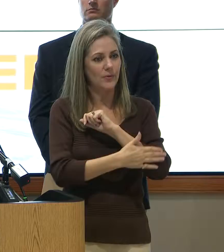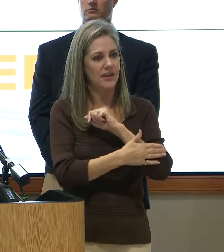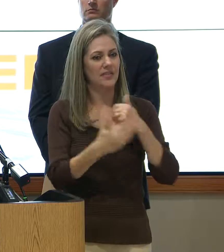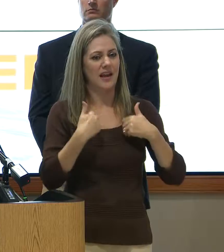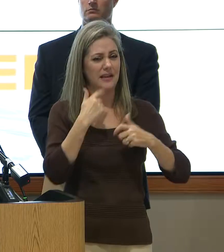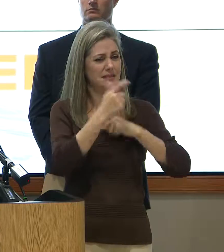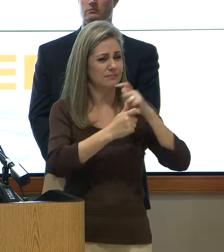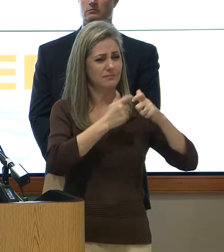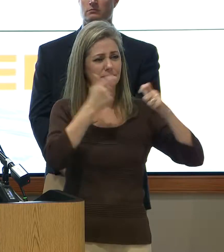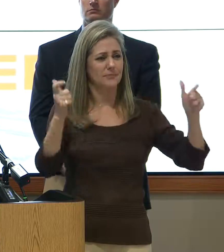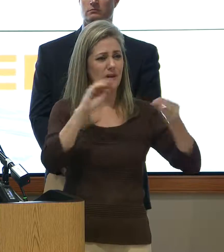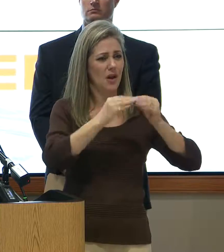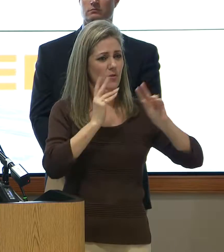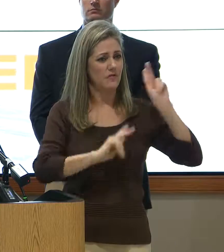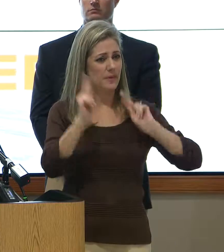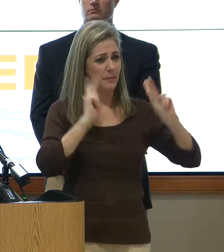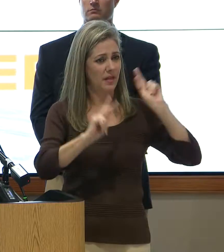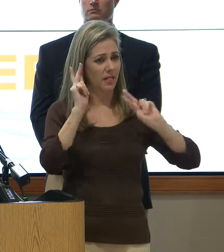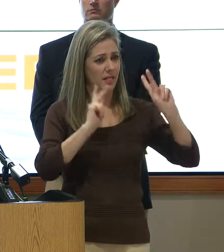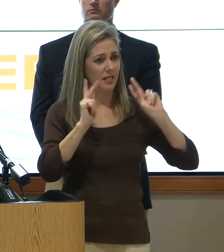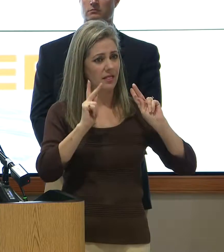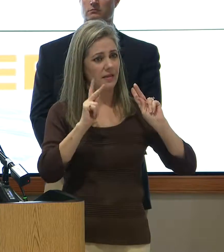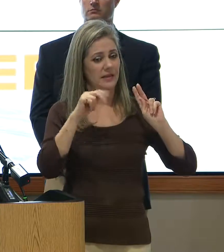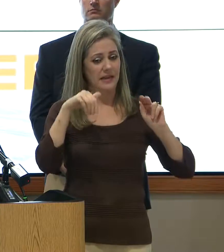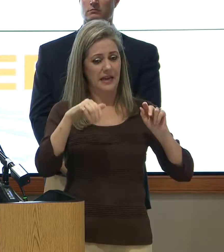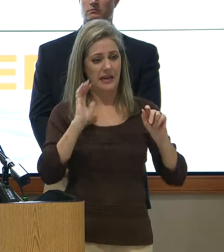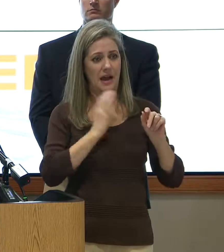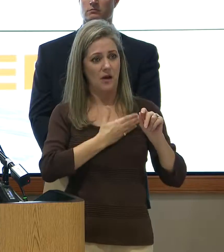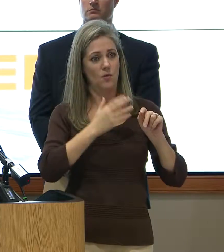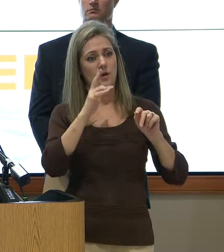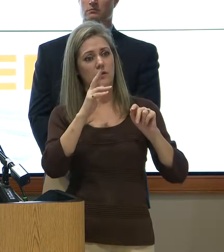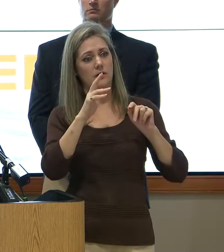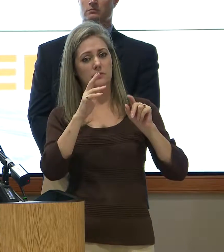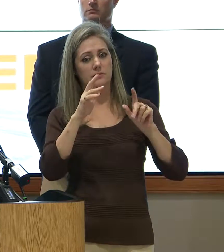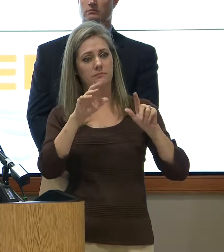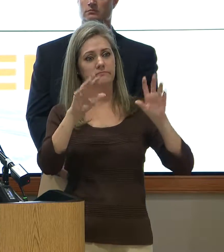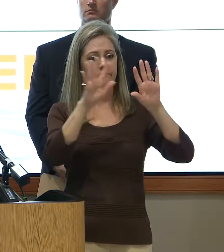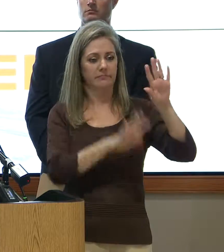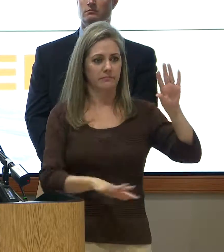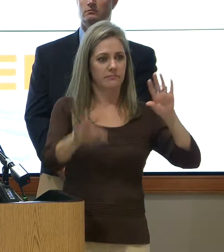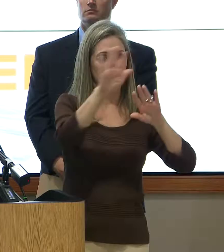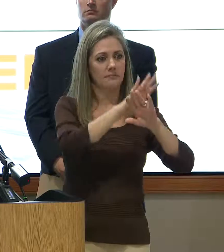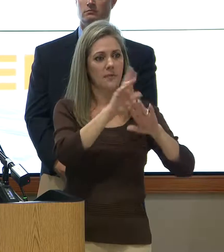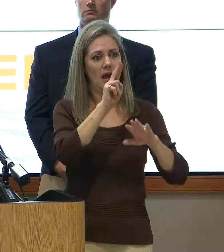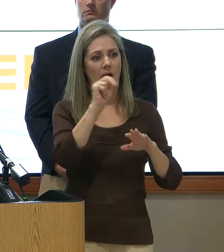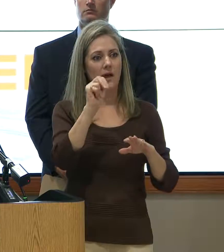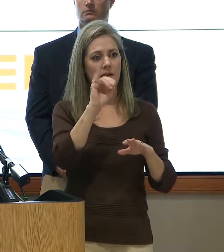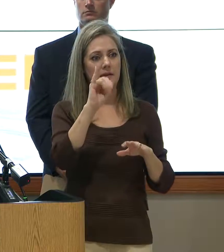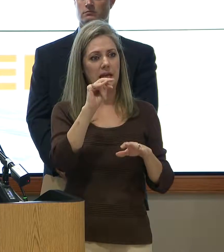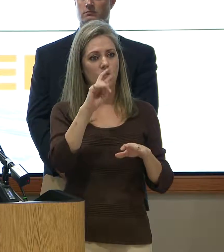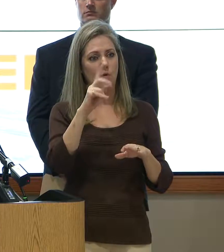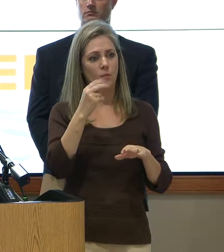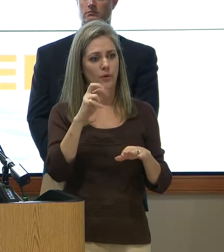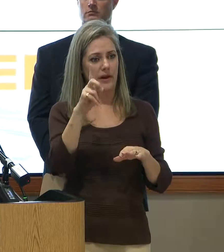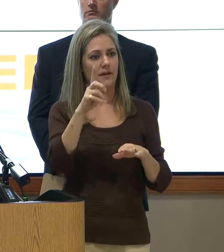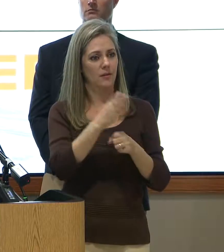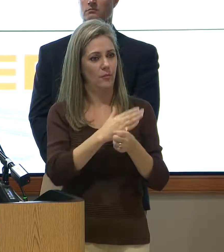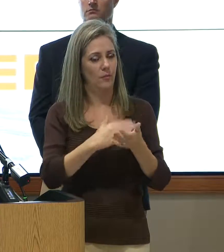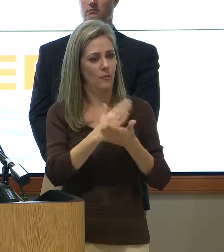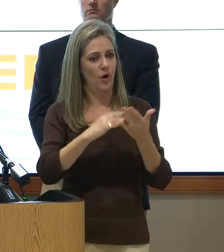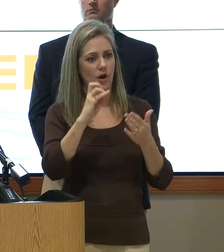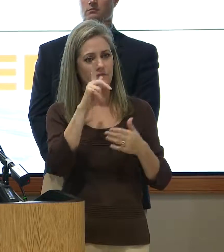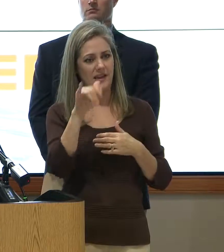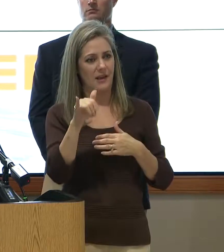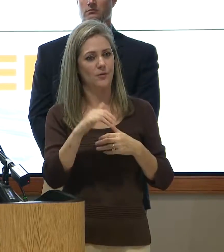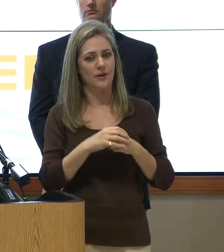the population we have in the unincorporated part of the county. We've just got to look at it and be treated differently. No question.